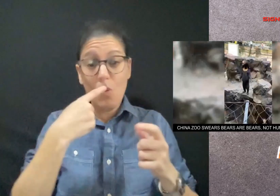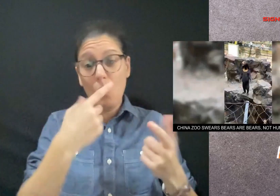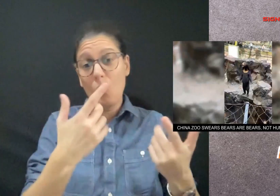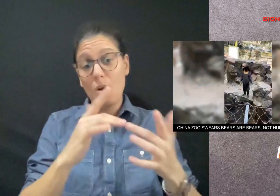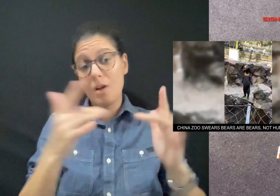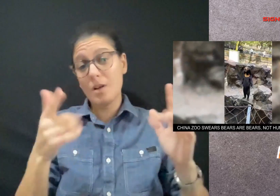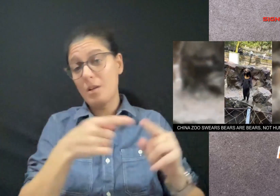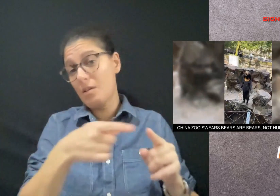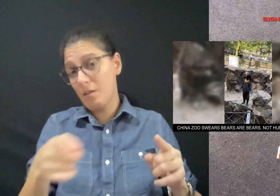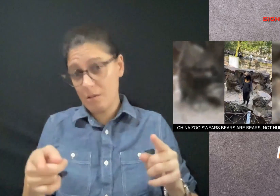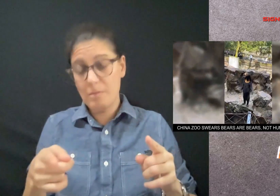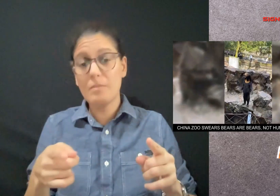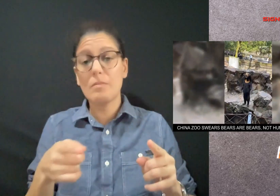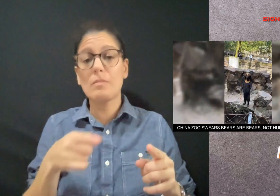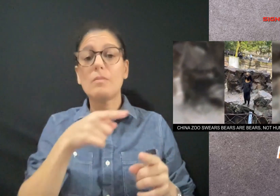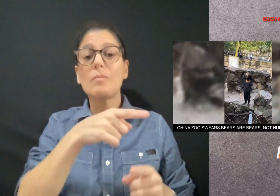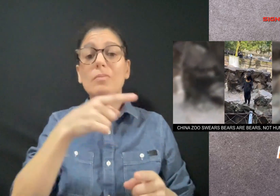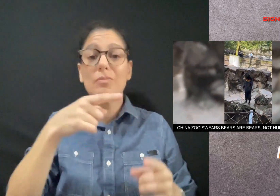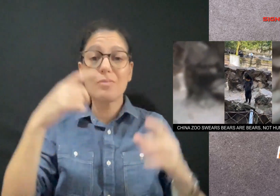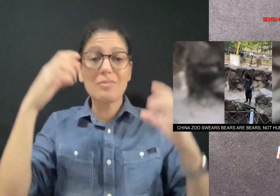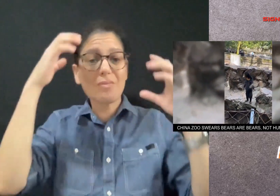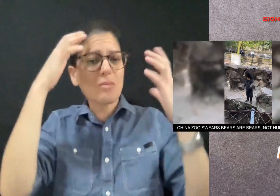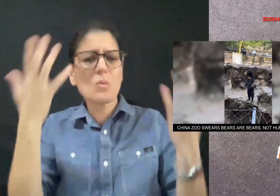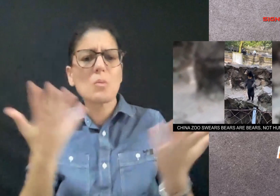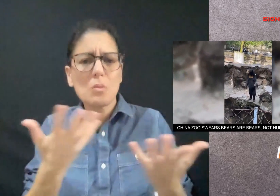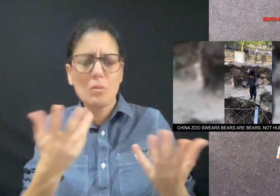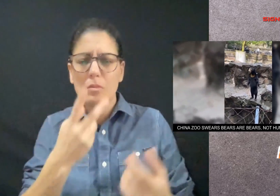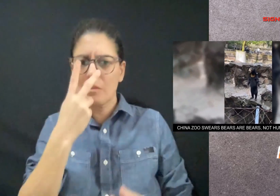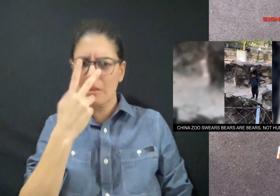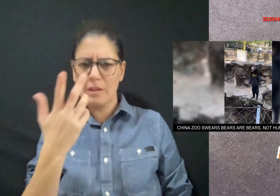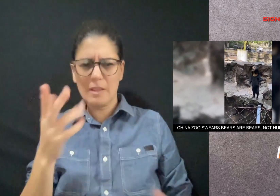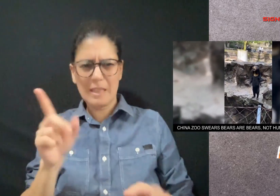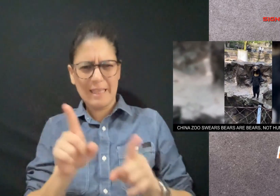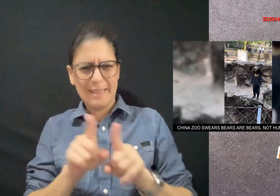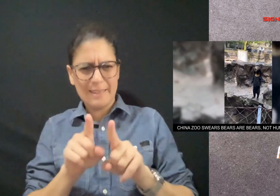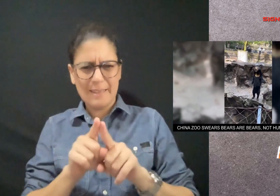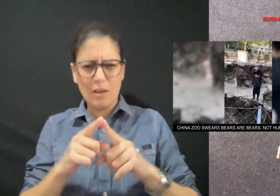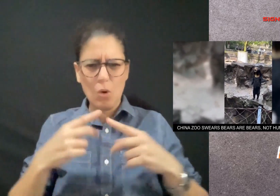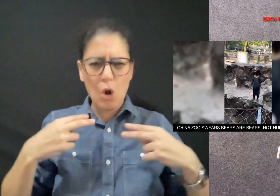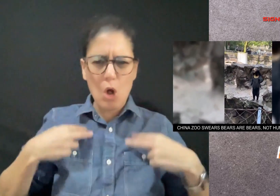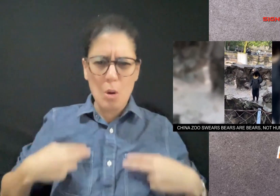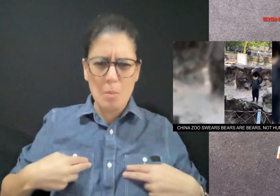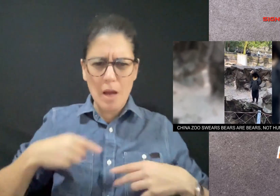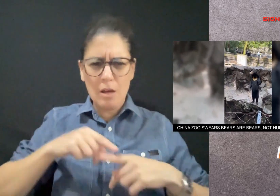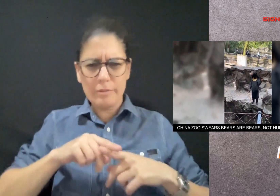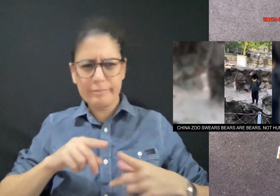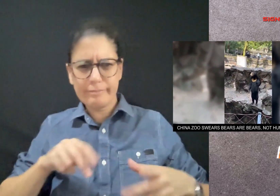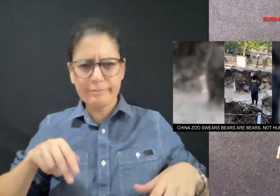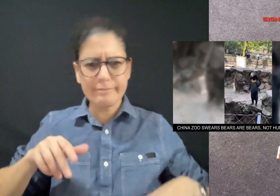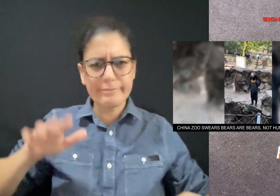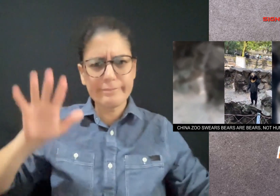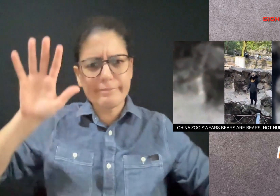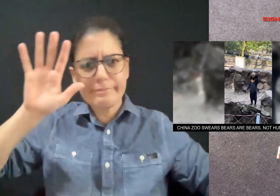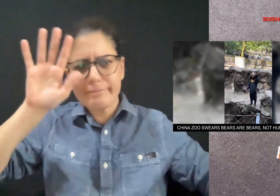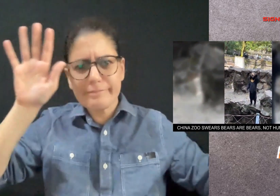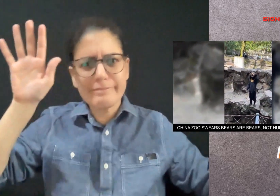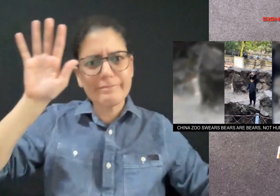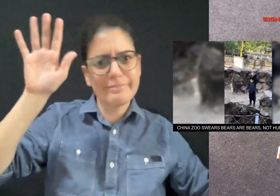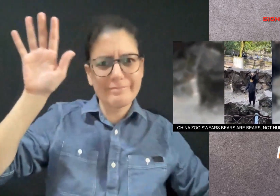The video being shared online shows the bear looking uncannily human